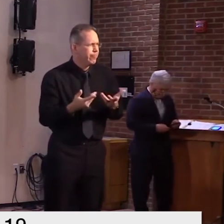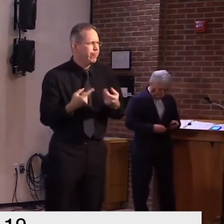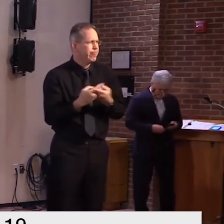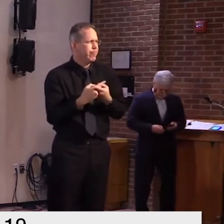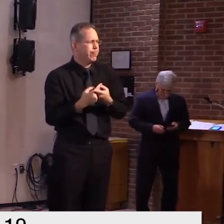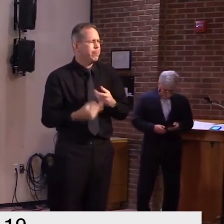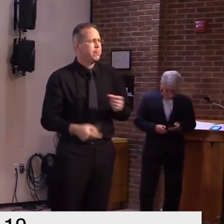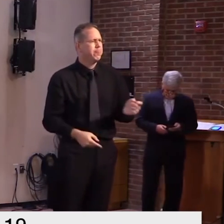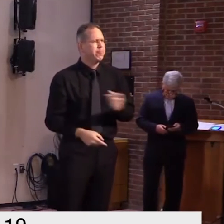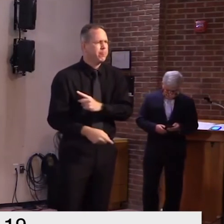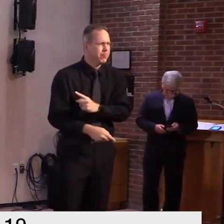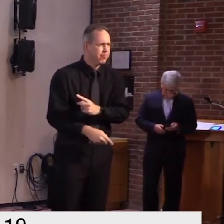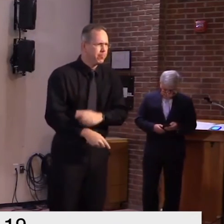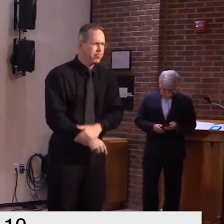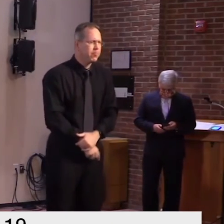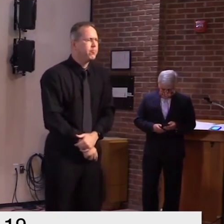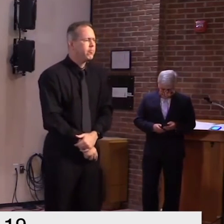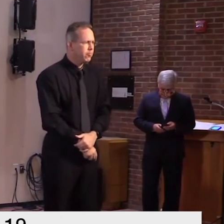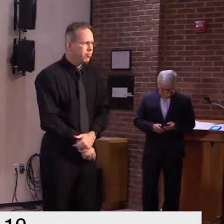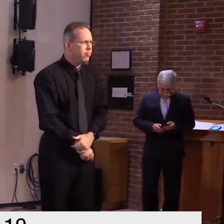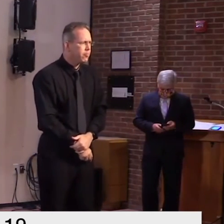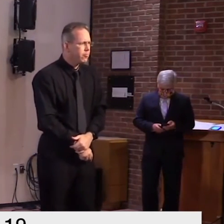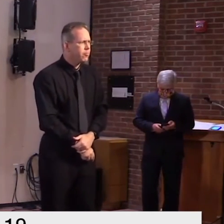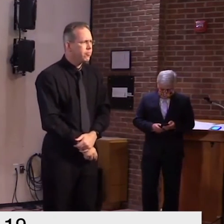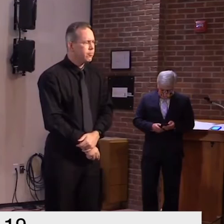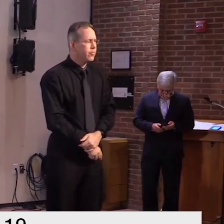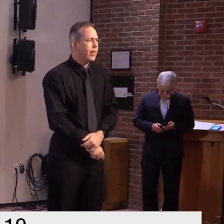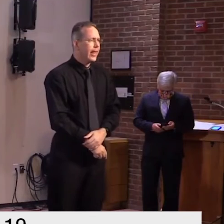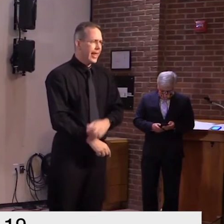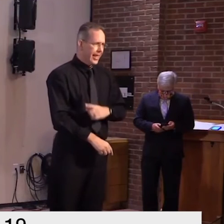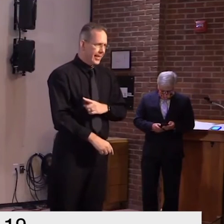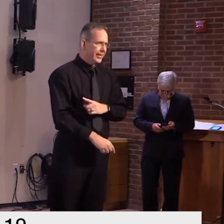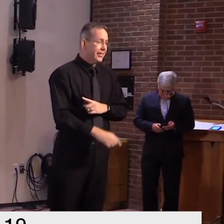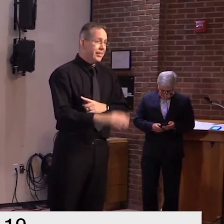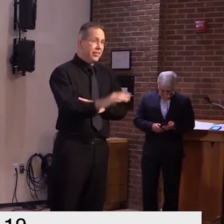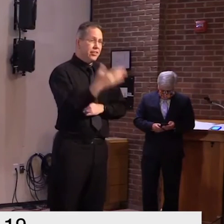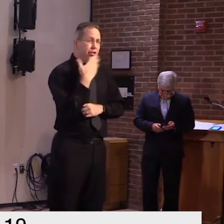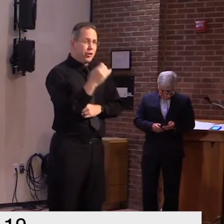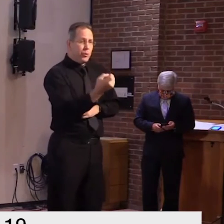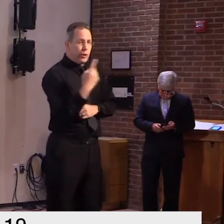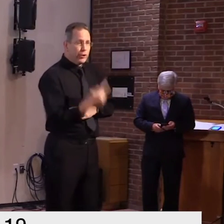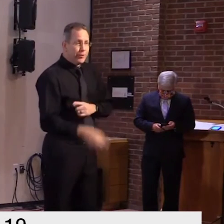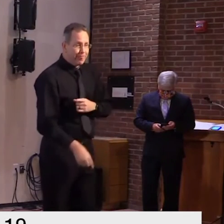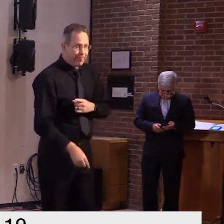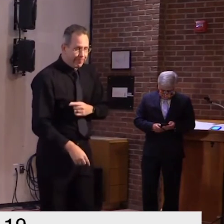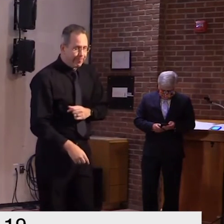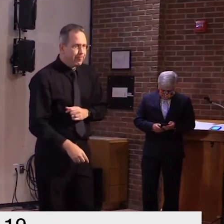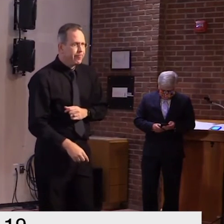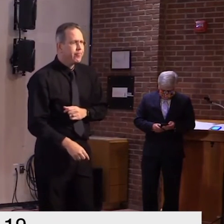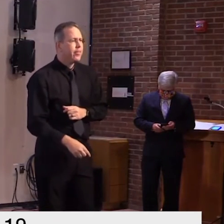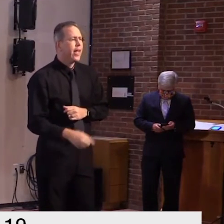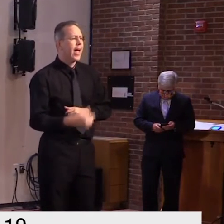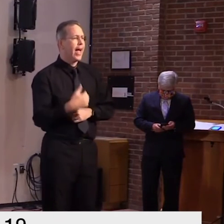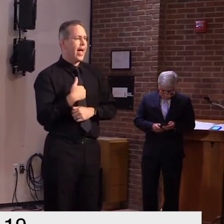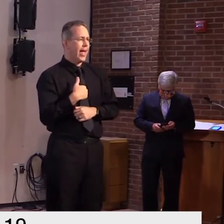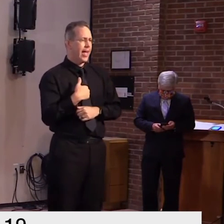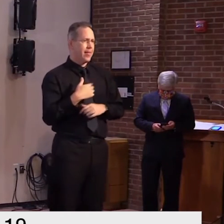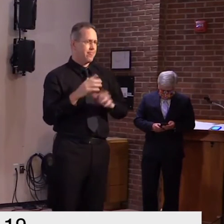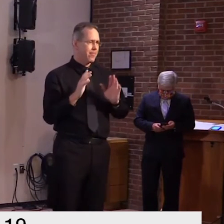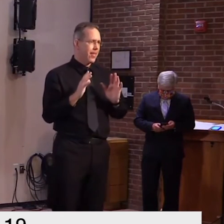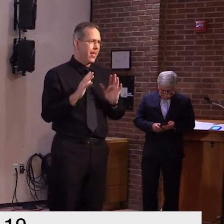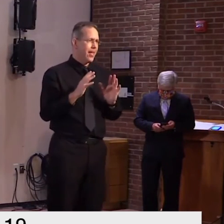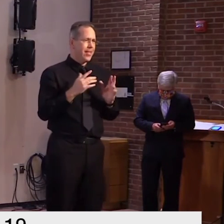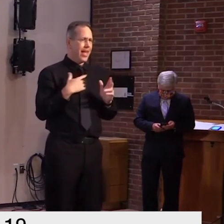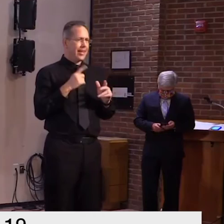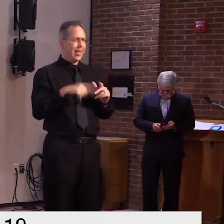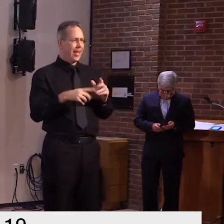that's a great question i'm going to hedge on it a little because i don't represent the red cross nor do i know all about